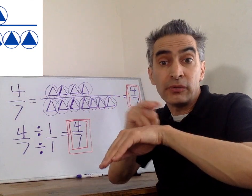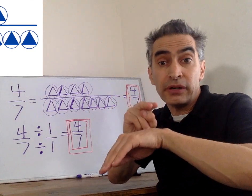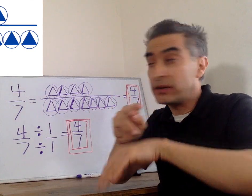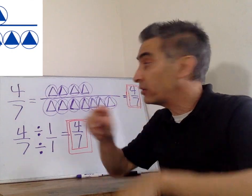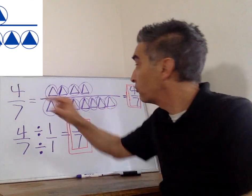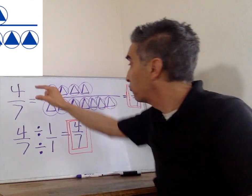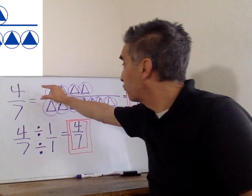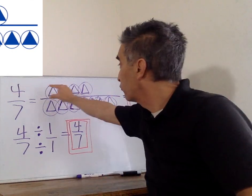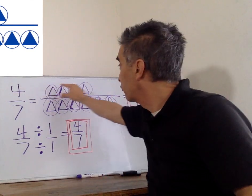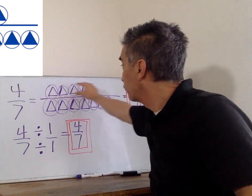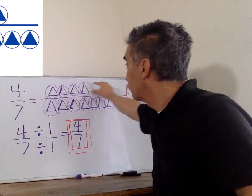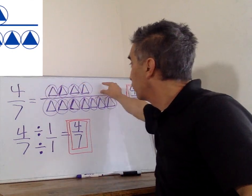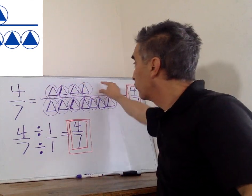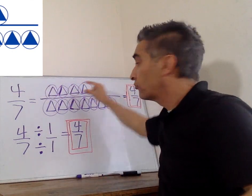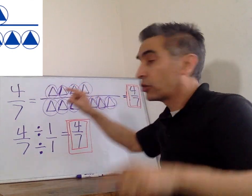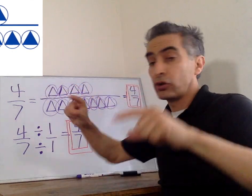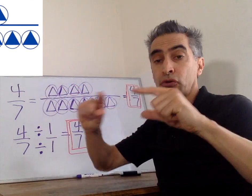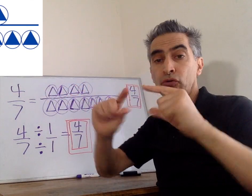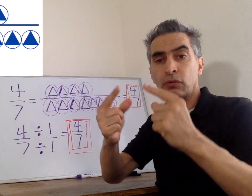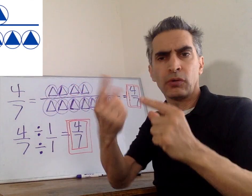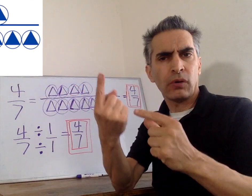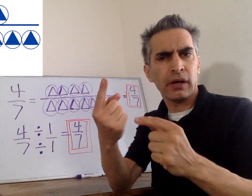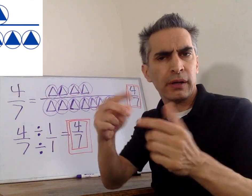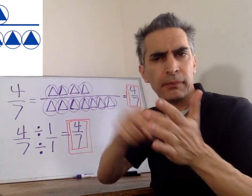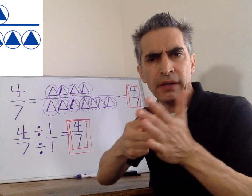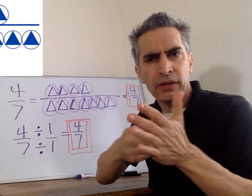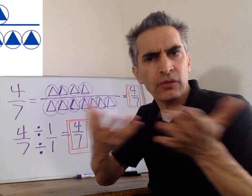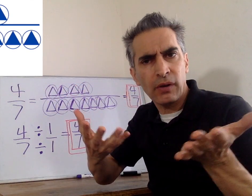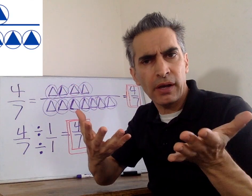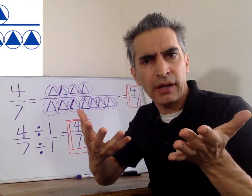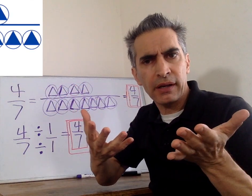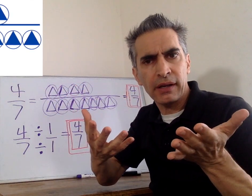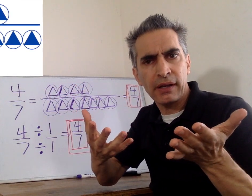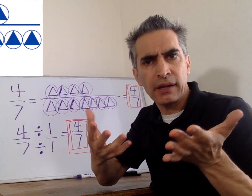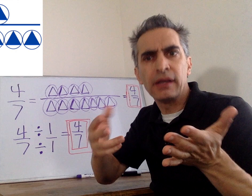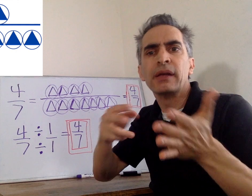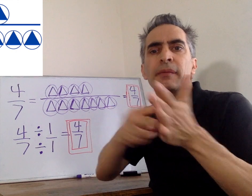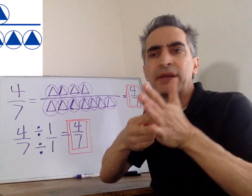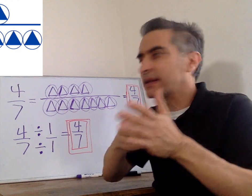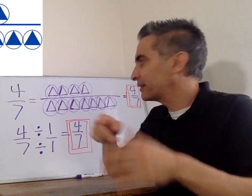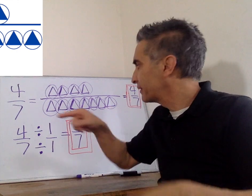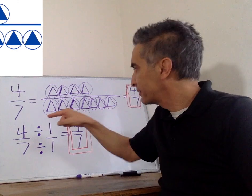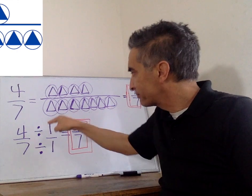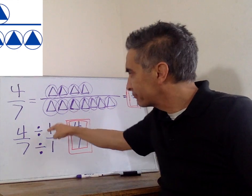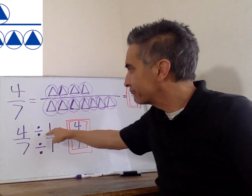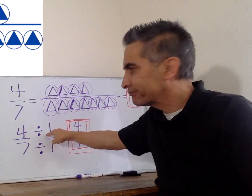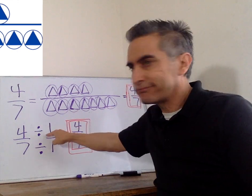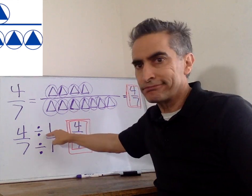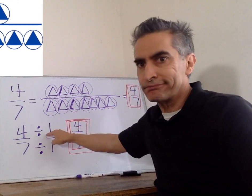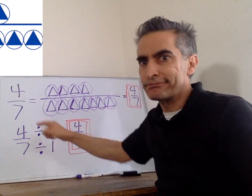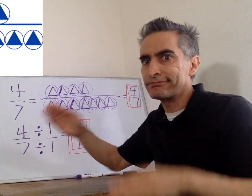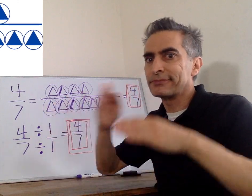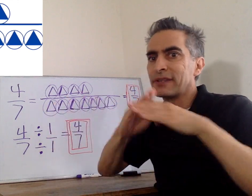See the numerator? It's got a group of 1. What does that mean? It means that you're dividing by 1.